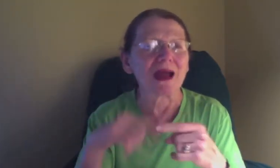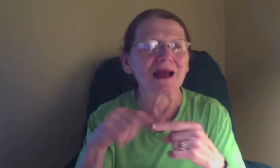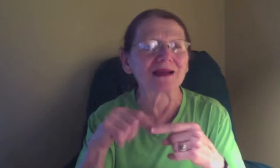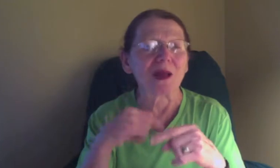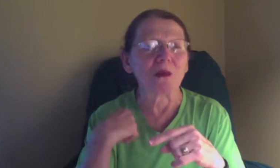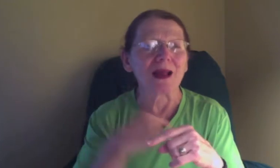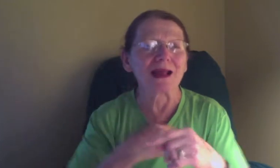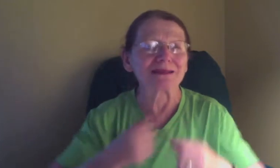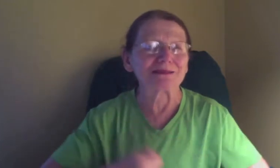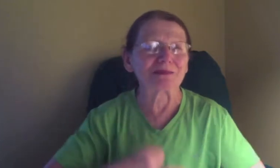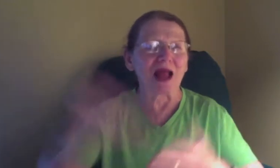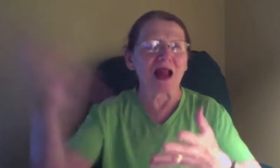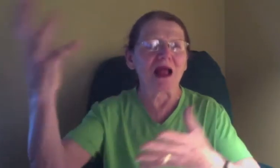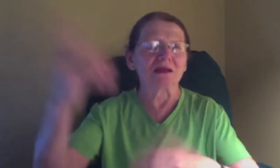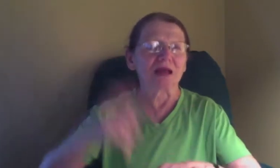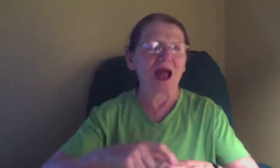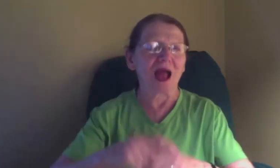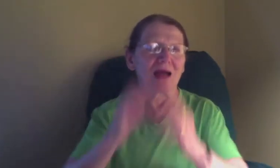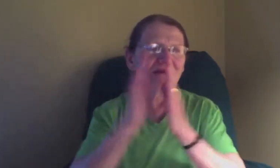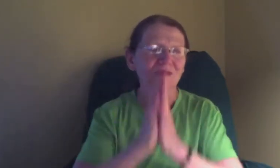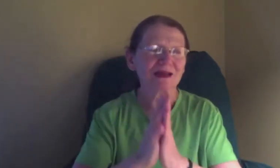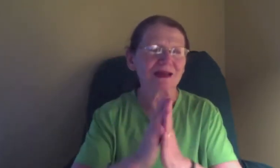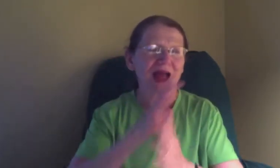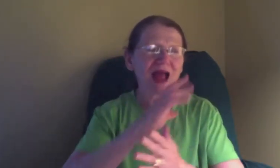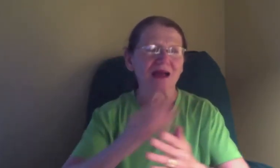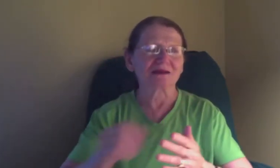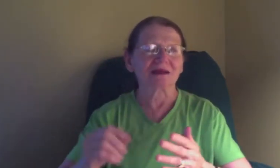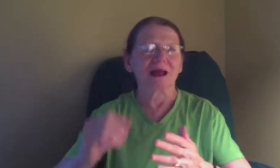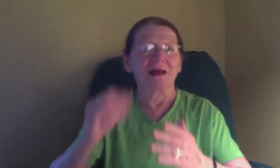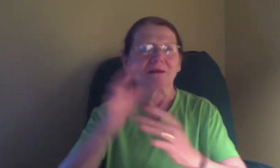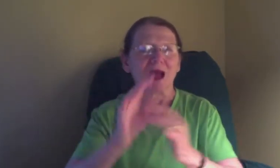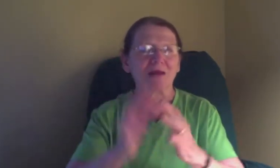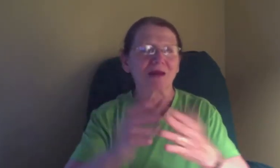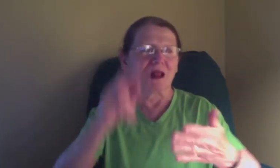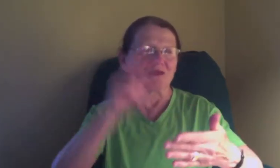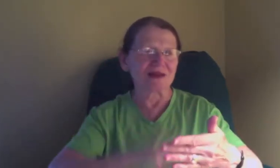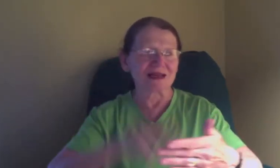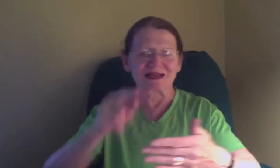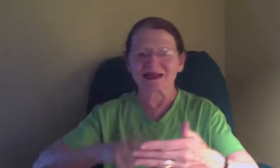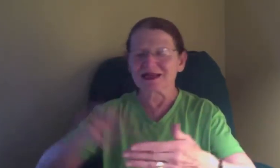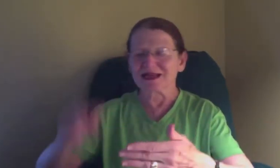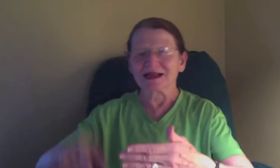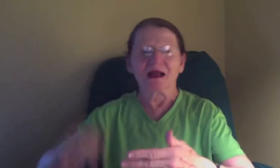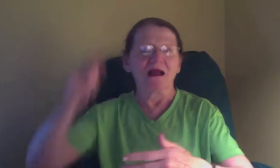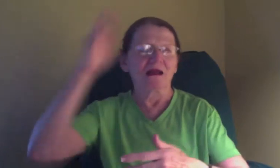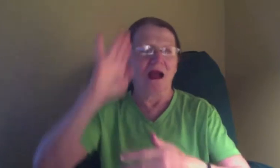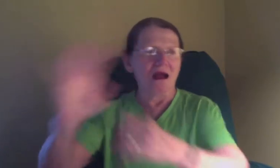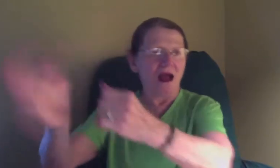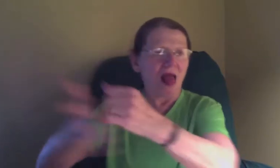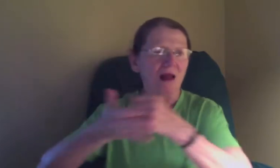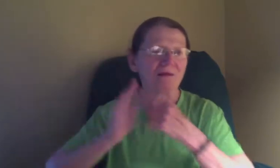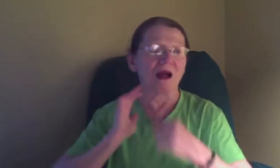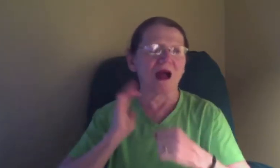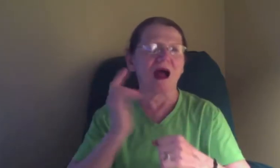I don't know